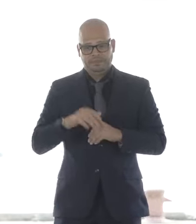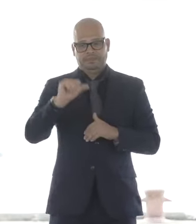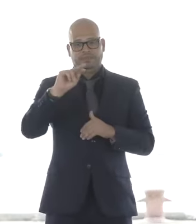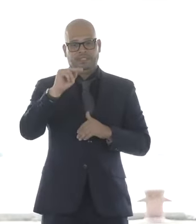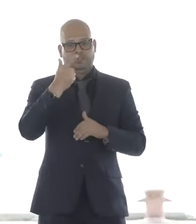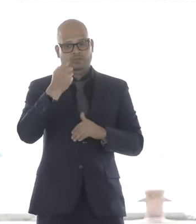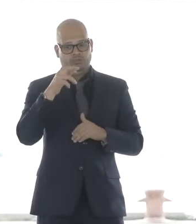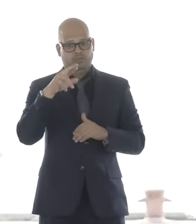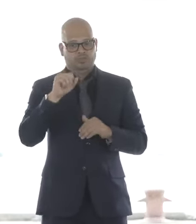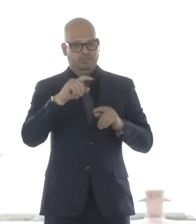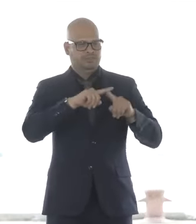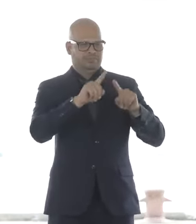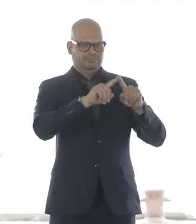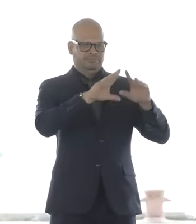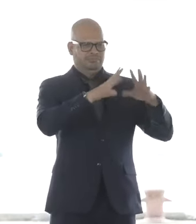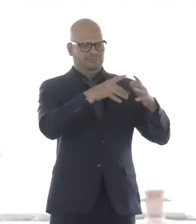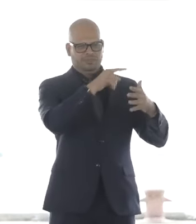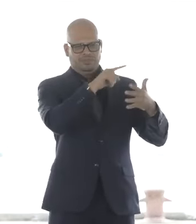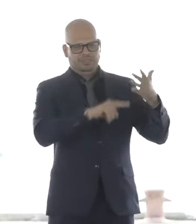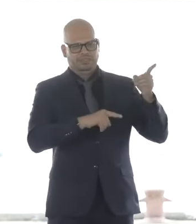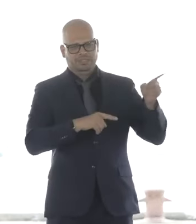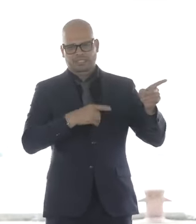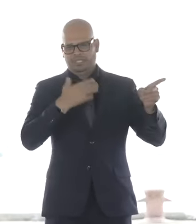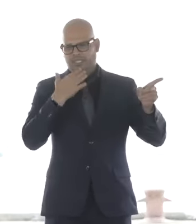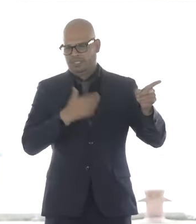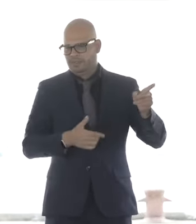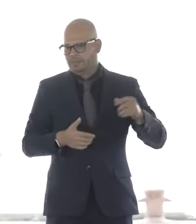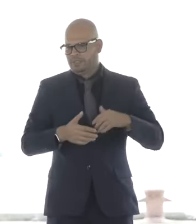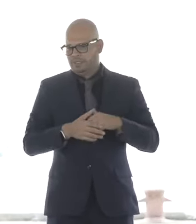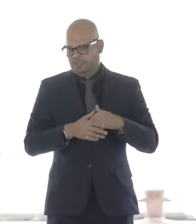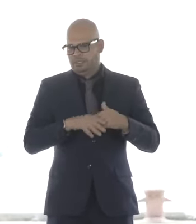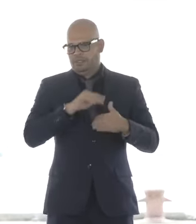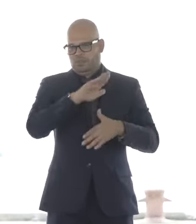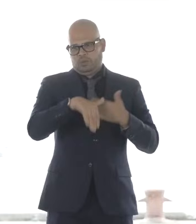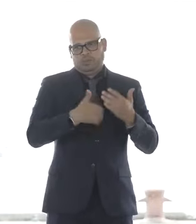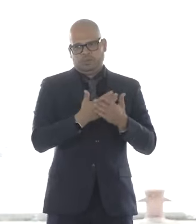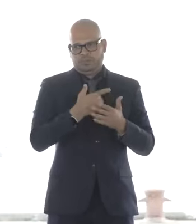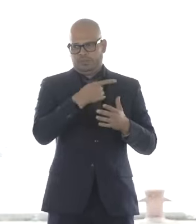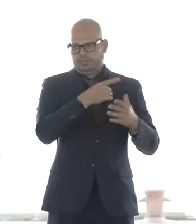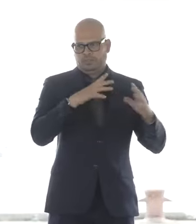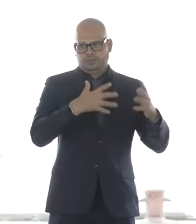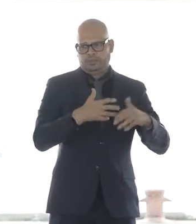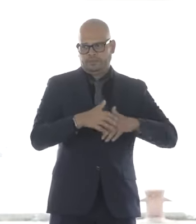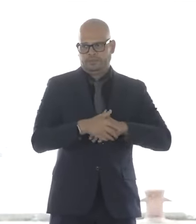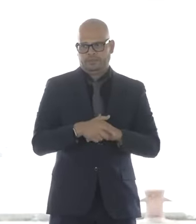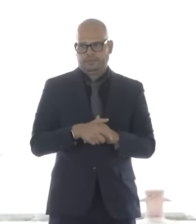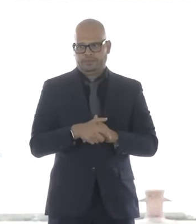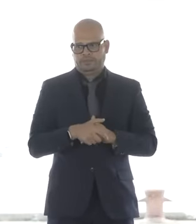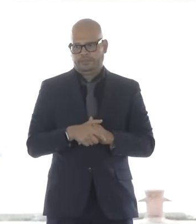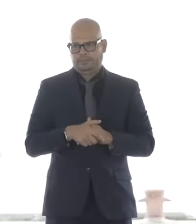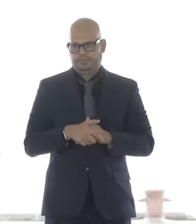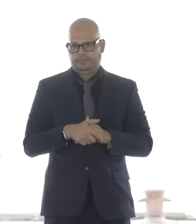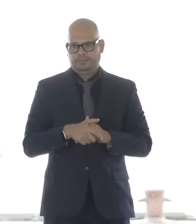Lauren Farnsworth, Tim Griffin, and Jeannie Hood. Thank you all for your hard work on this.